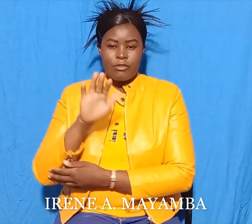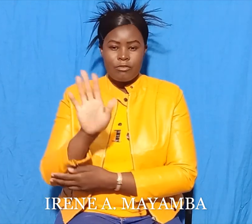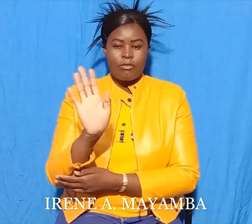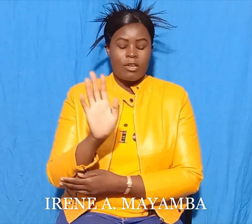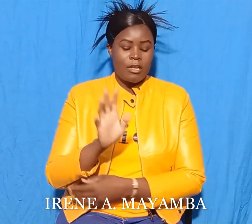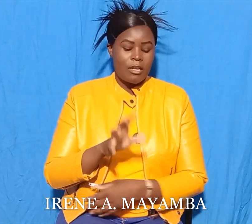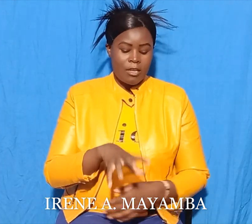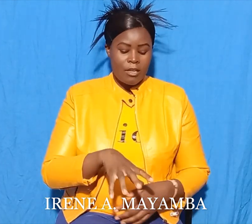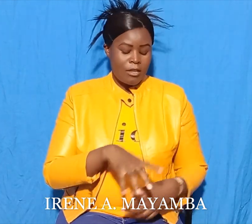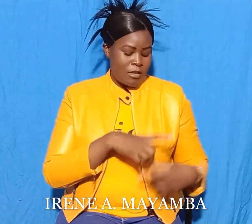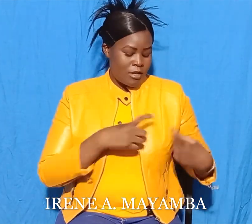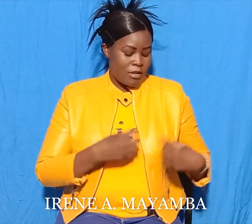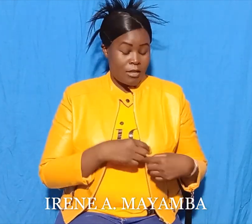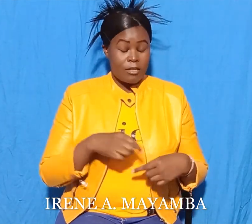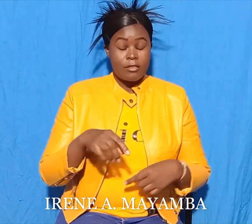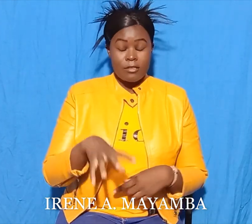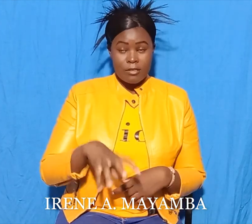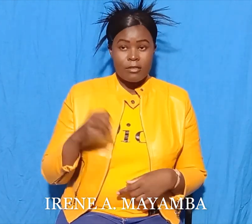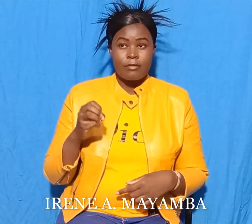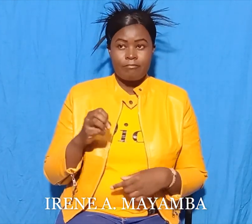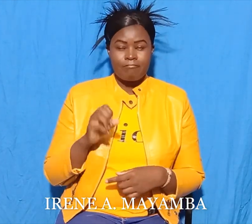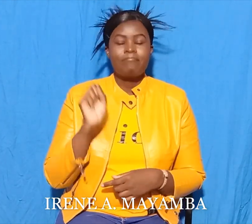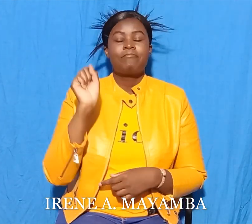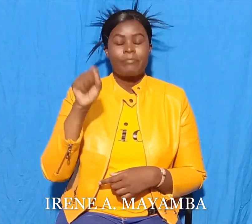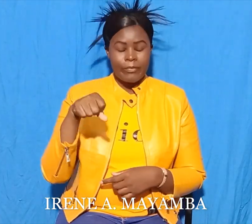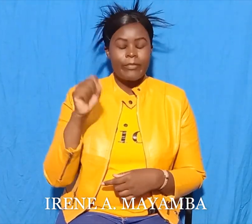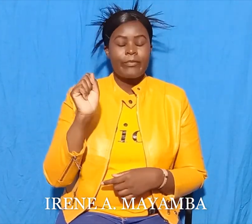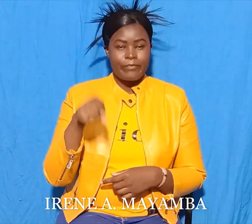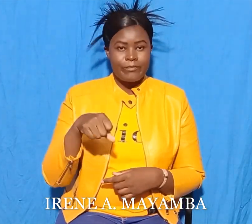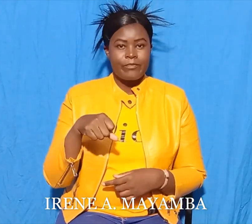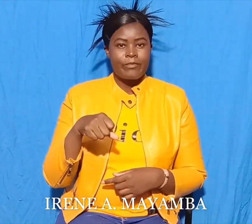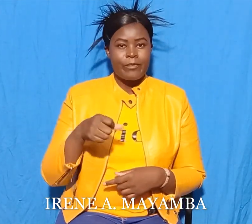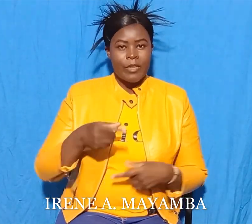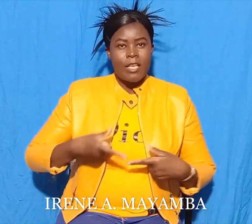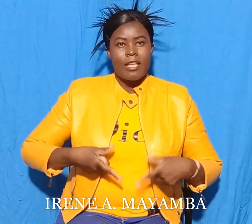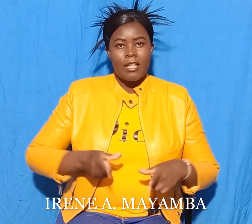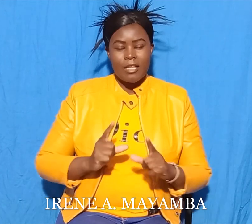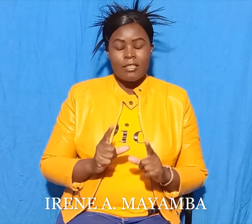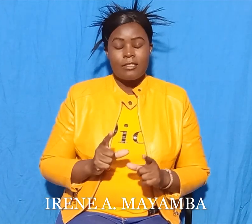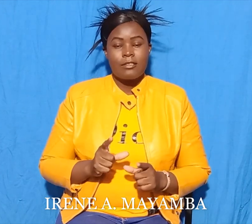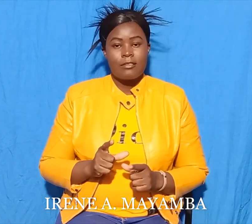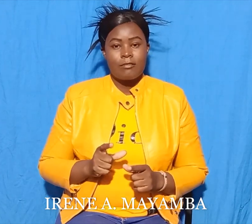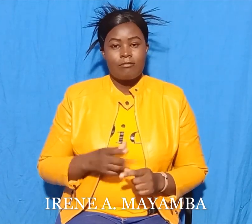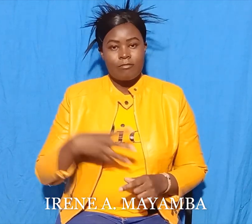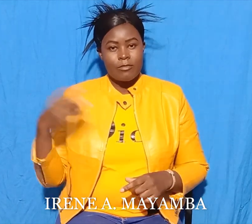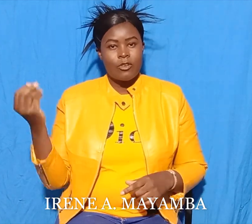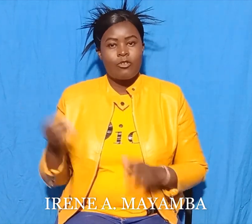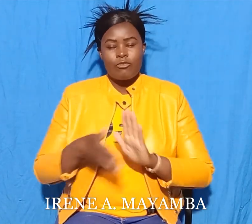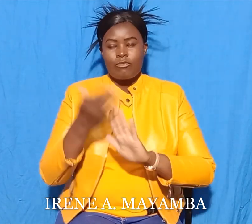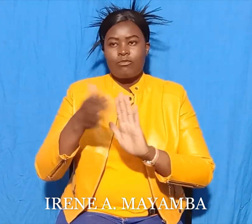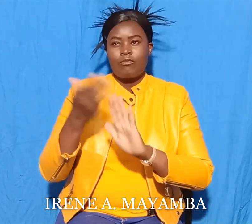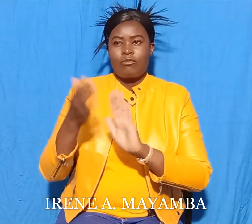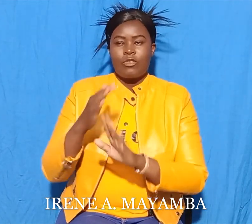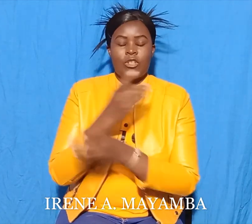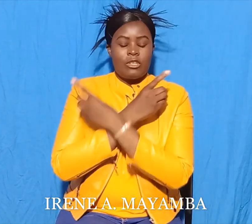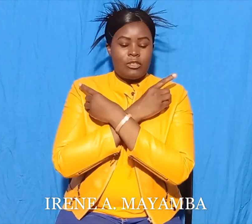let us go quickly. Your dear chief must not wait. The crocodile with the monkey swam back very quickly.